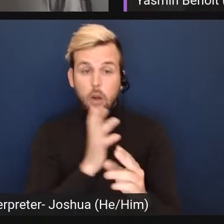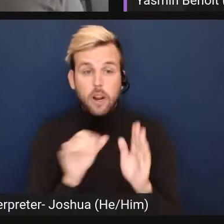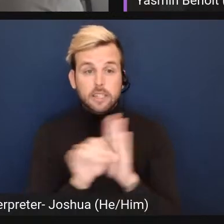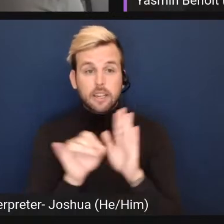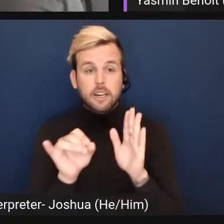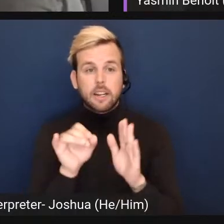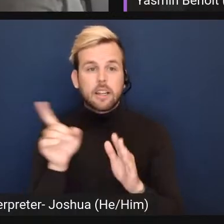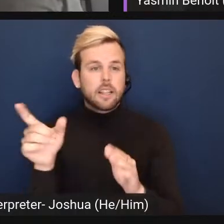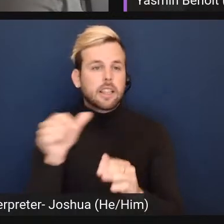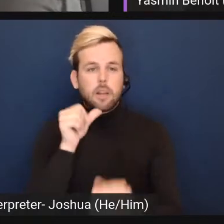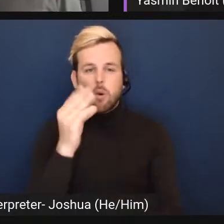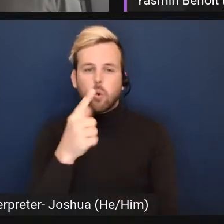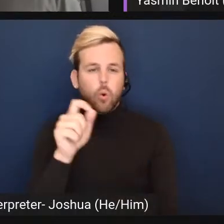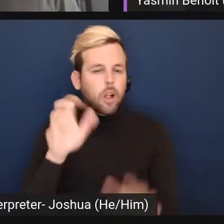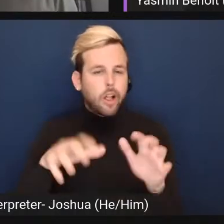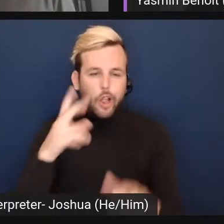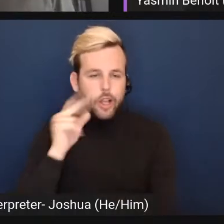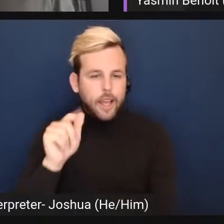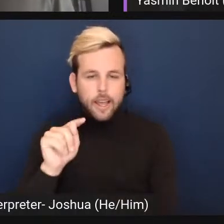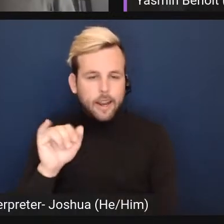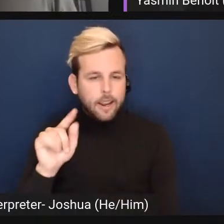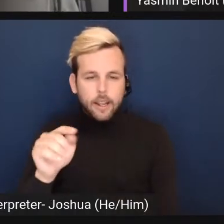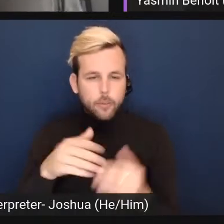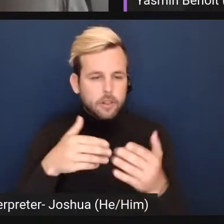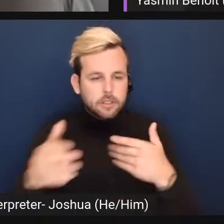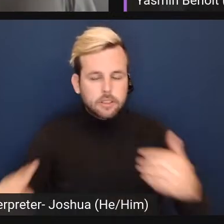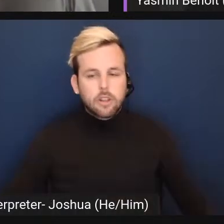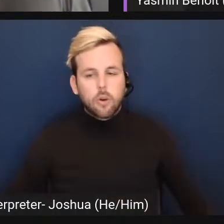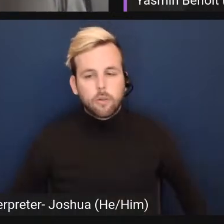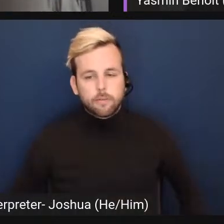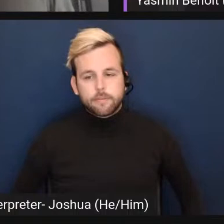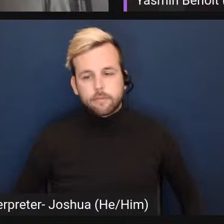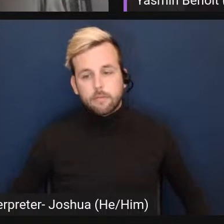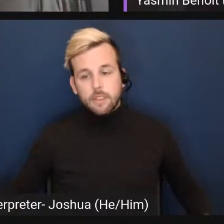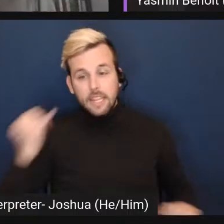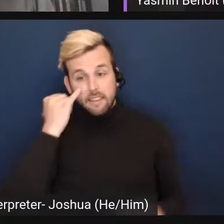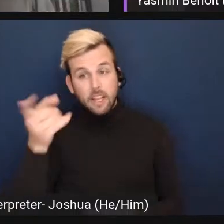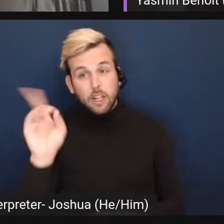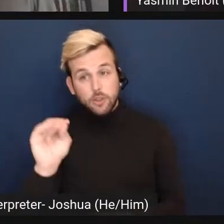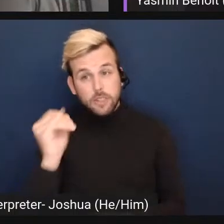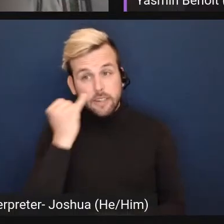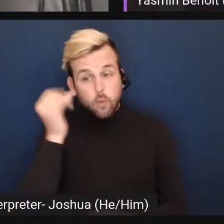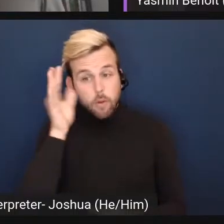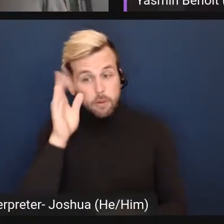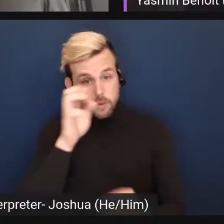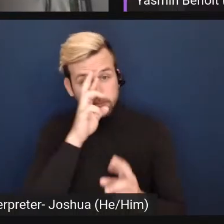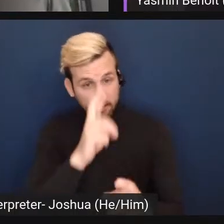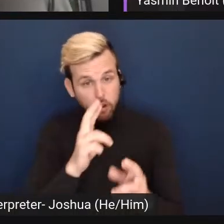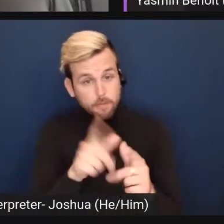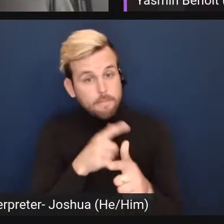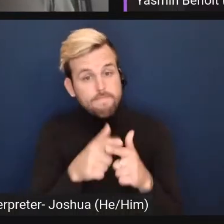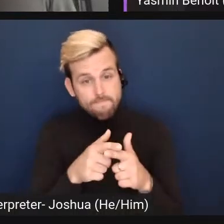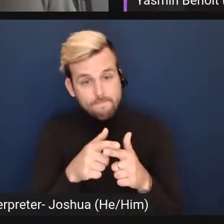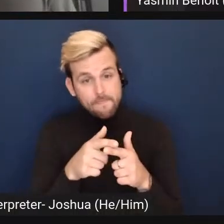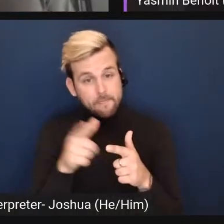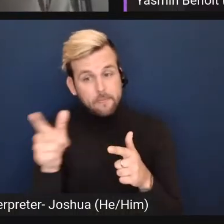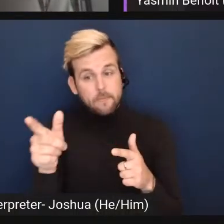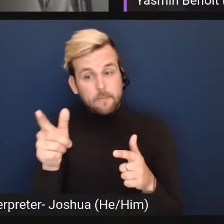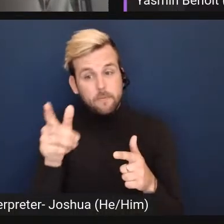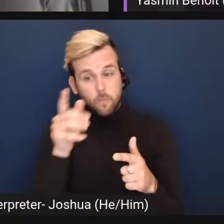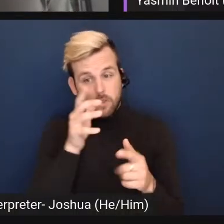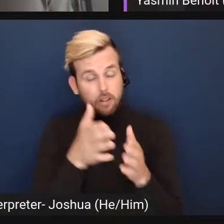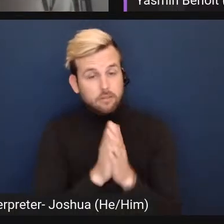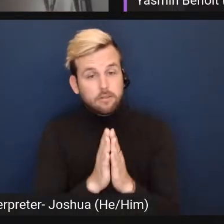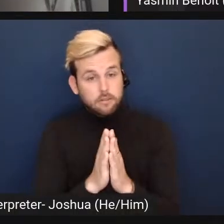they're not going to google it and look at avon um and if they do if they're going to be respectful then they're going to